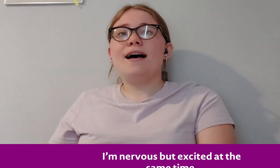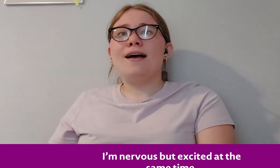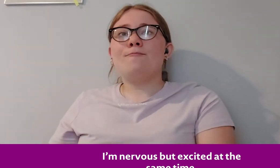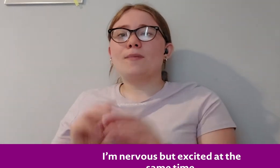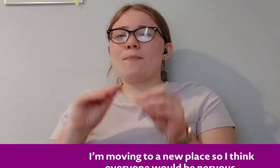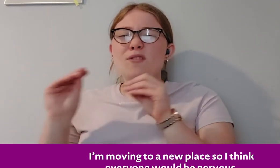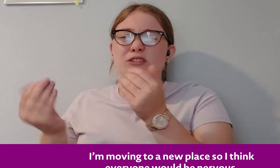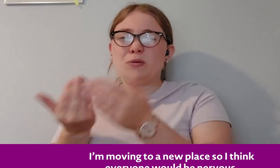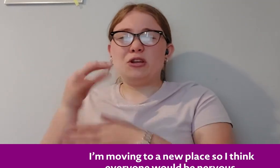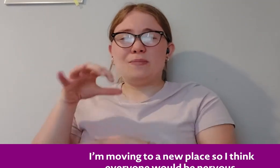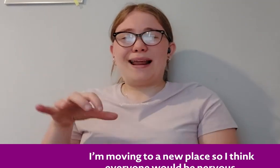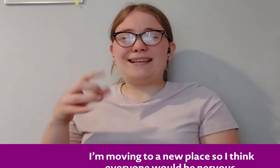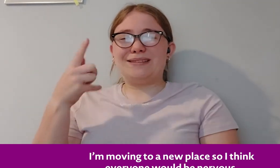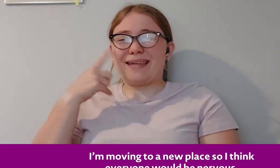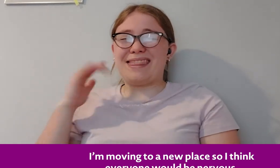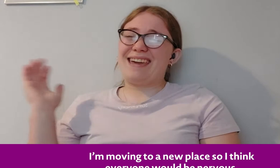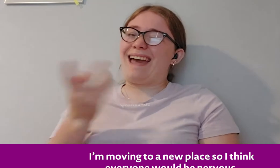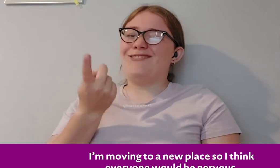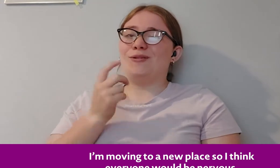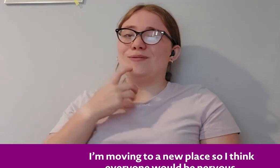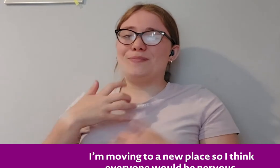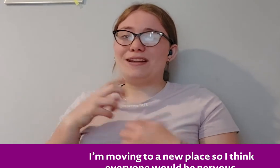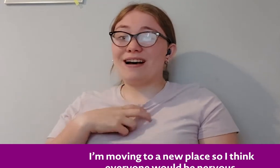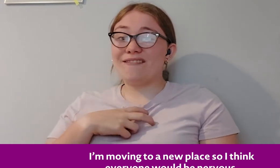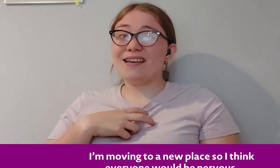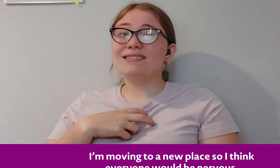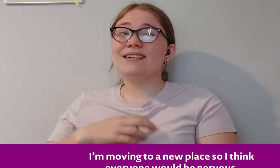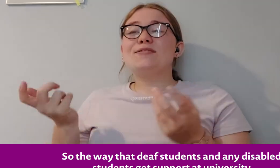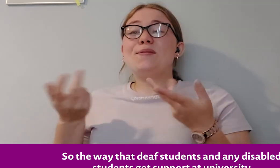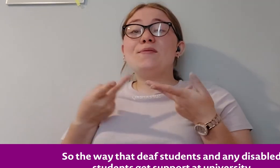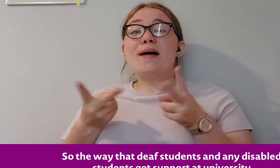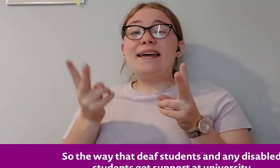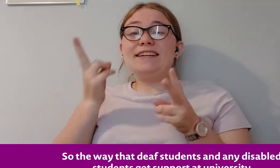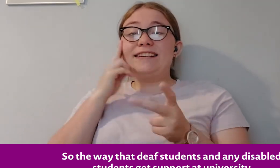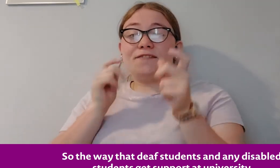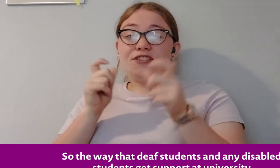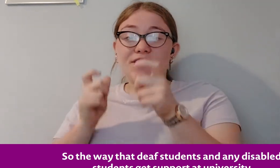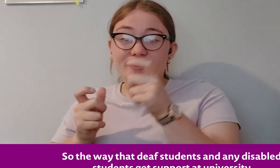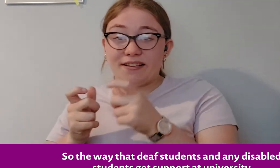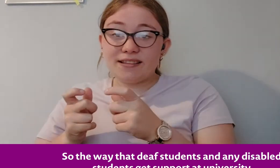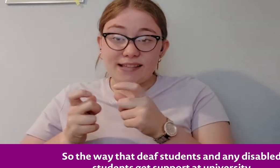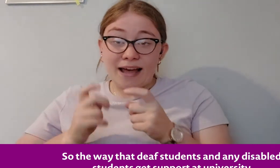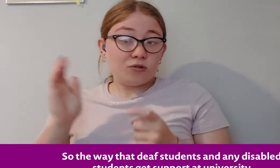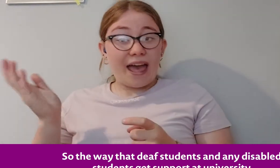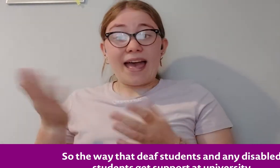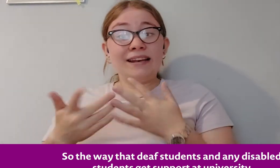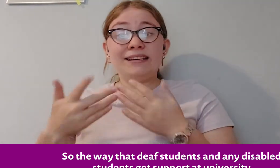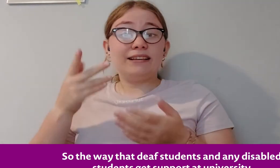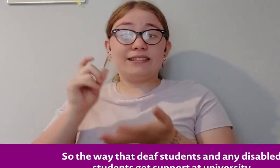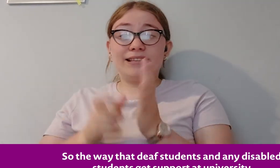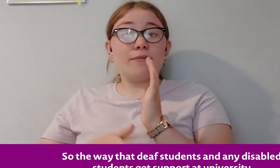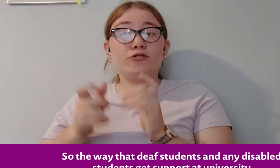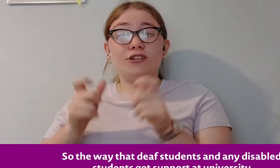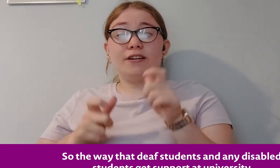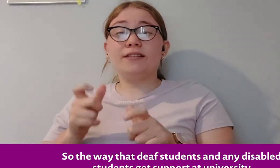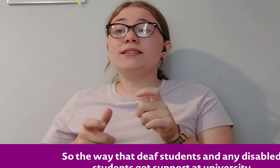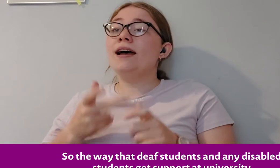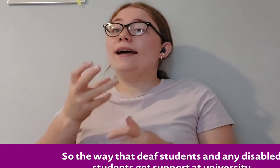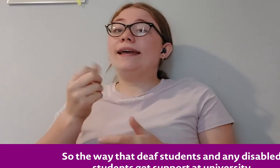I'm moving to a new place so I think everyone would be nervous. So the way that deaf students and any disabled students get